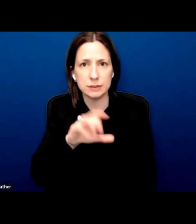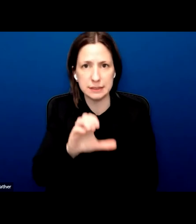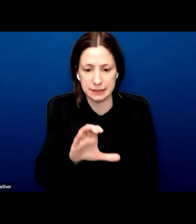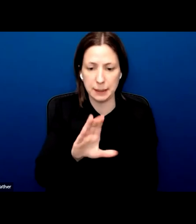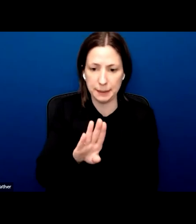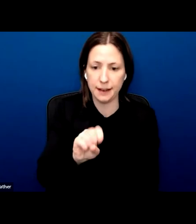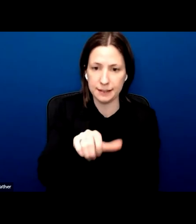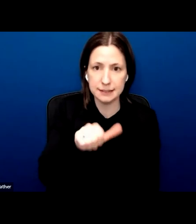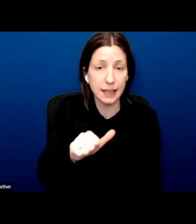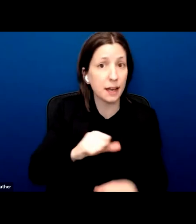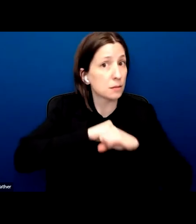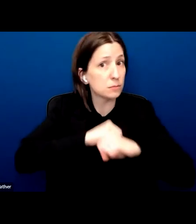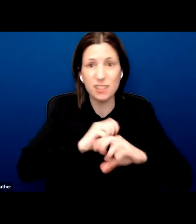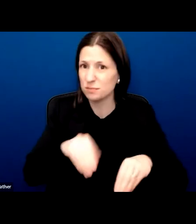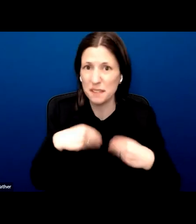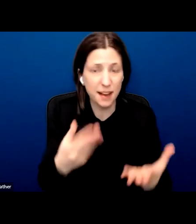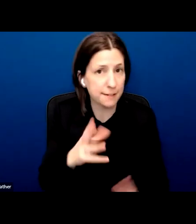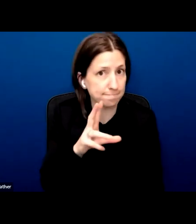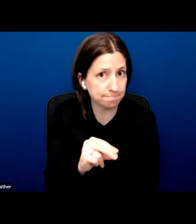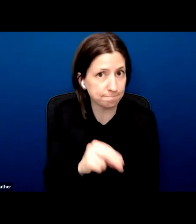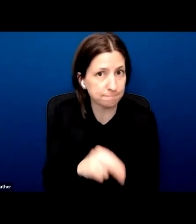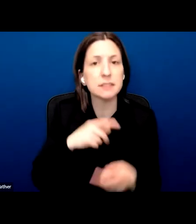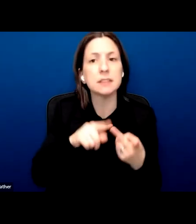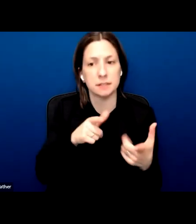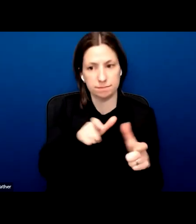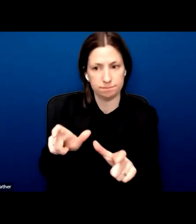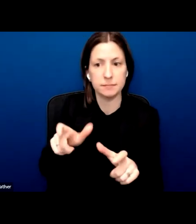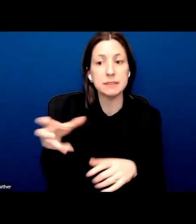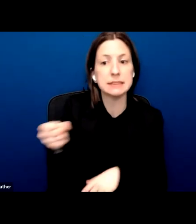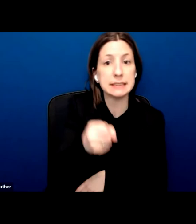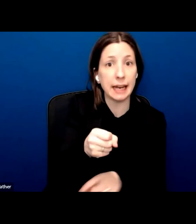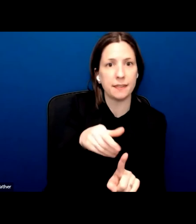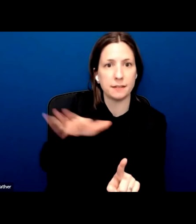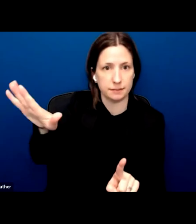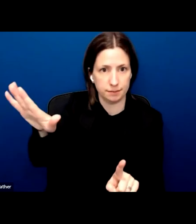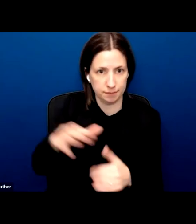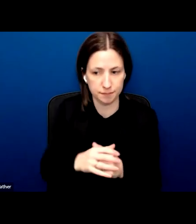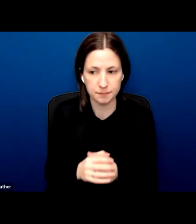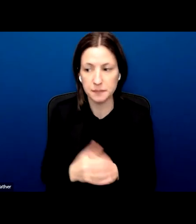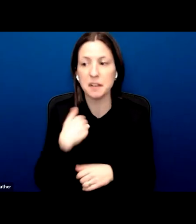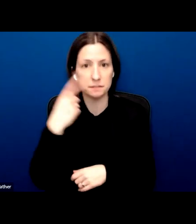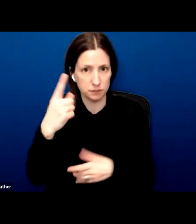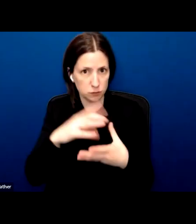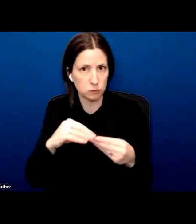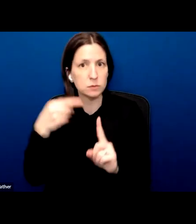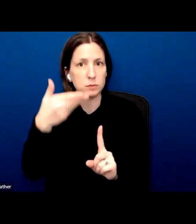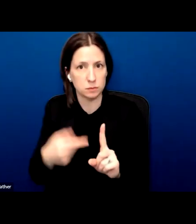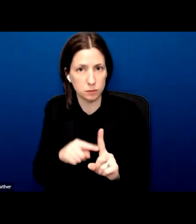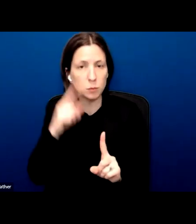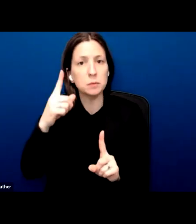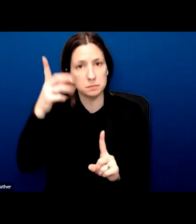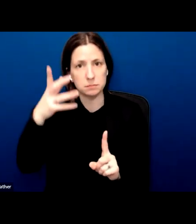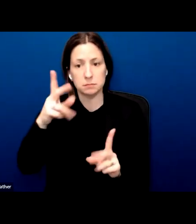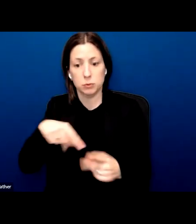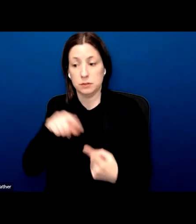refugees, and ultimately deport them. Take Abdurrahman al-Mahdi, for instance, a refugee who arrived in Canada